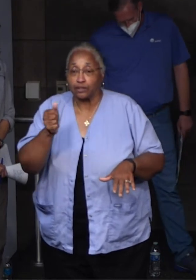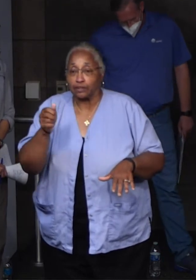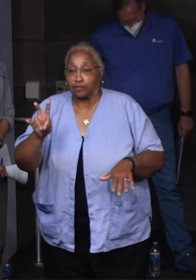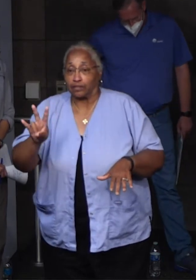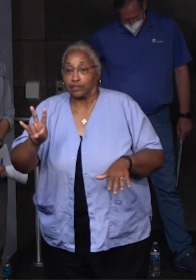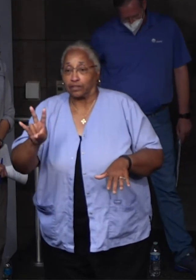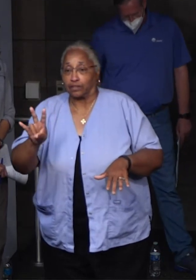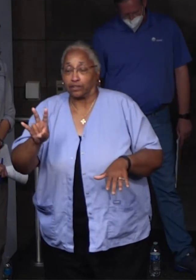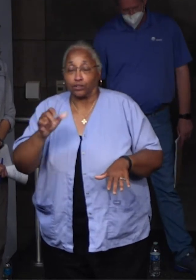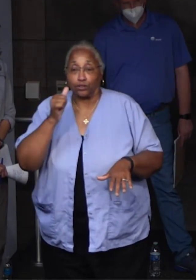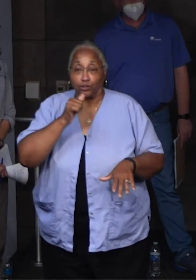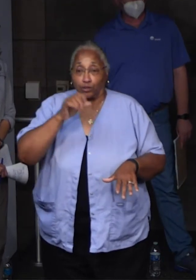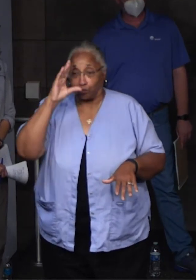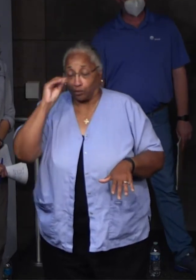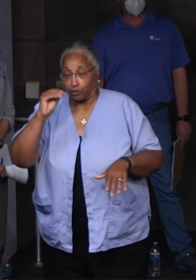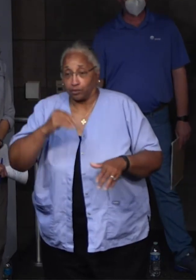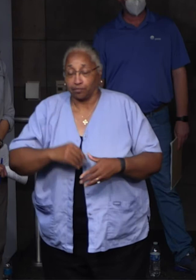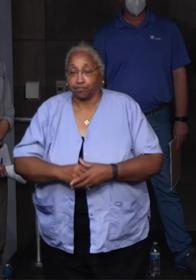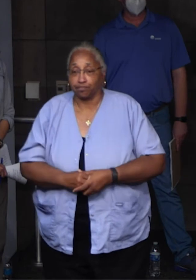a girl and a boy.